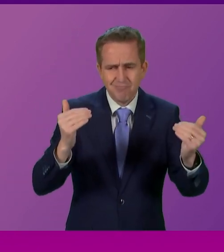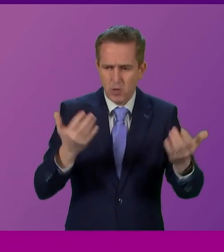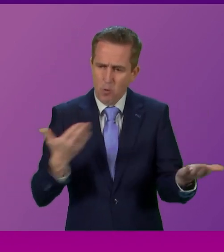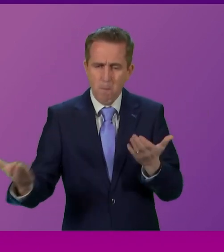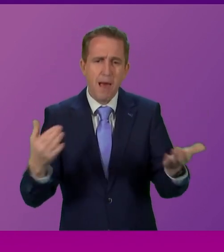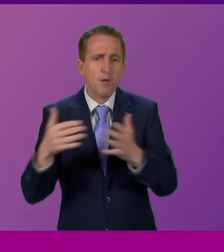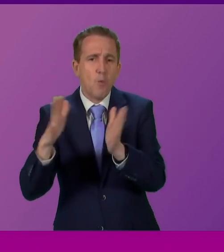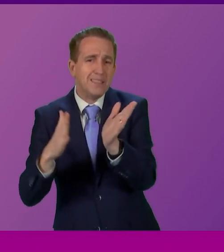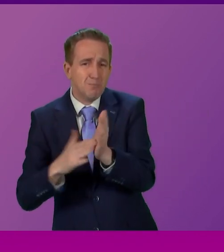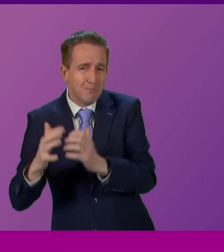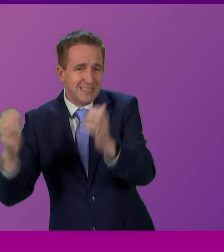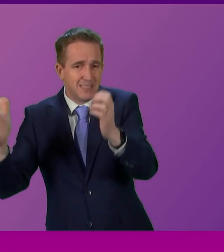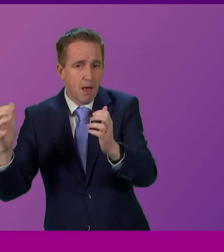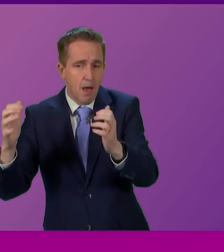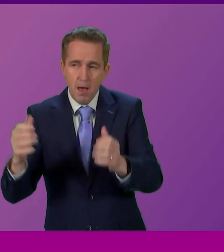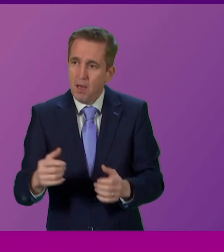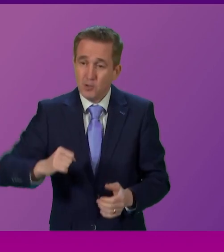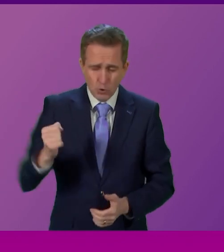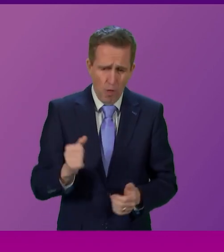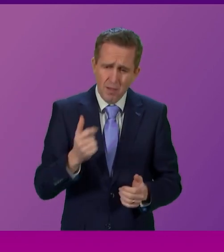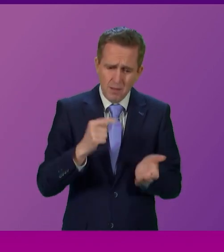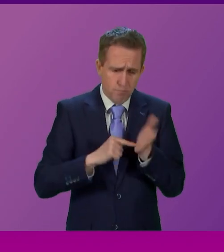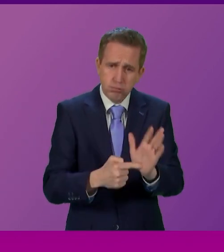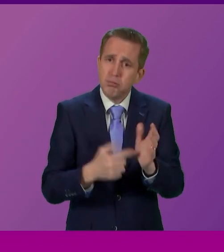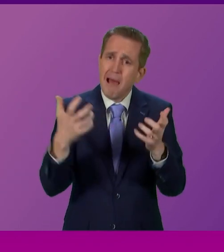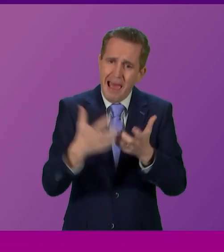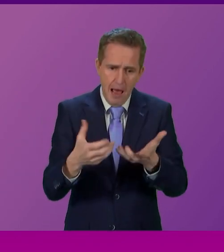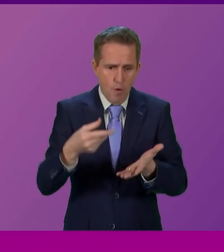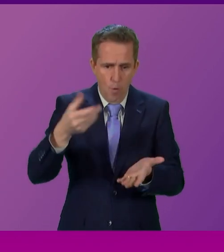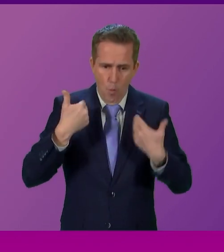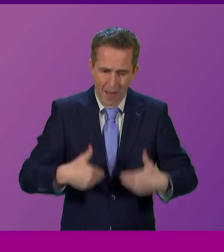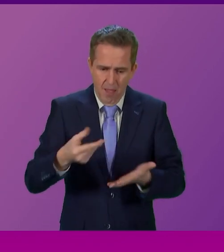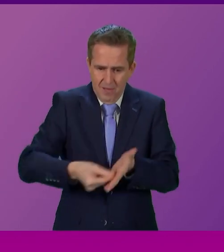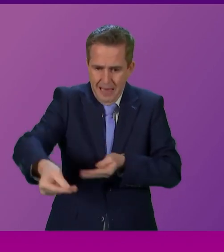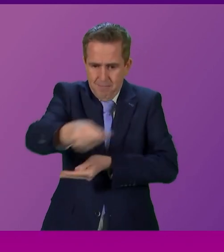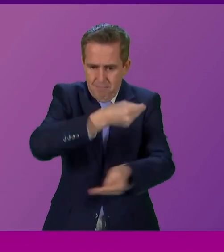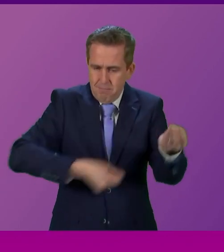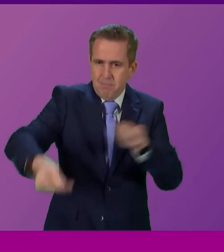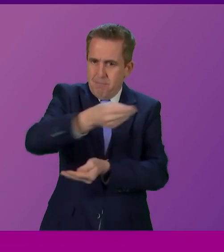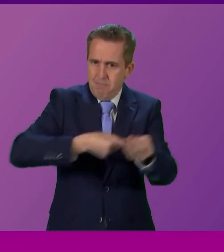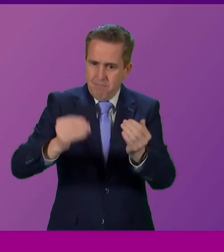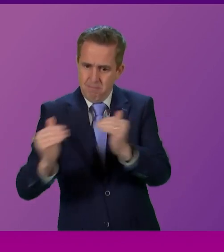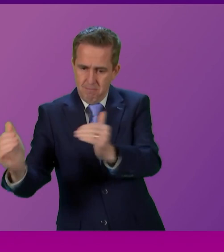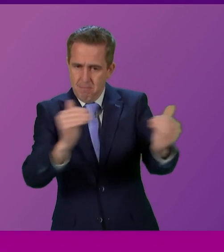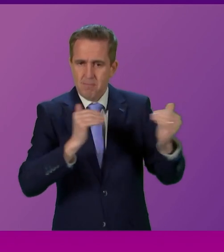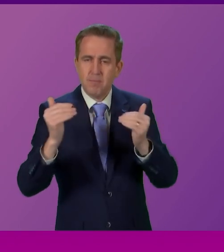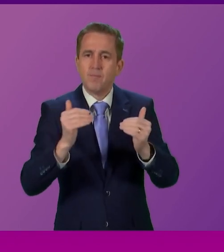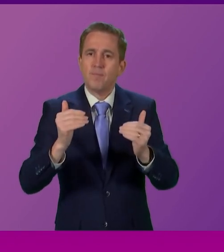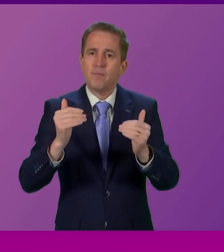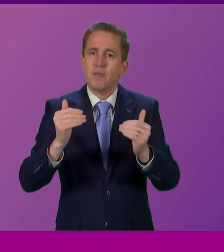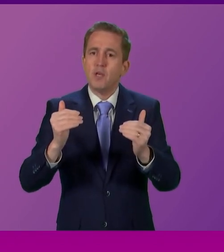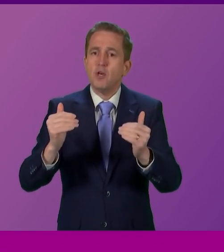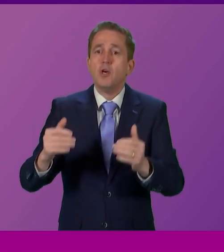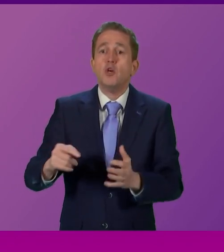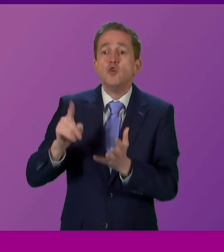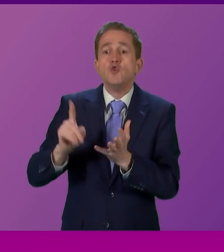Westminster in redistributing wealth and supporting people rather than judging, stigmatising and gatekeeping. With universal credit still being